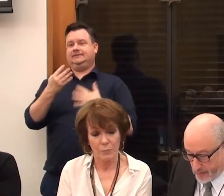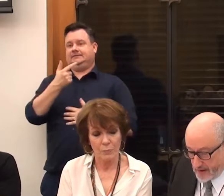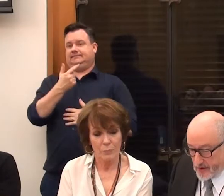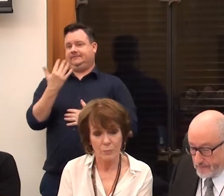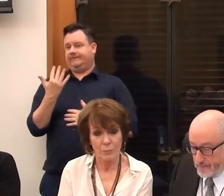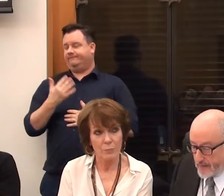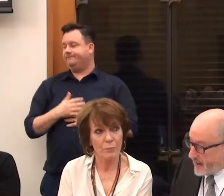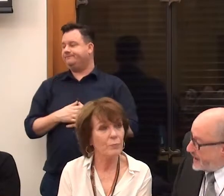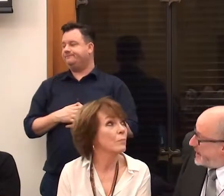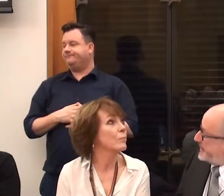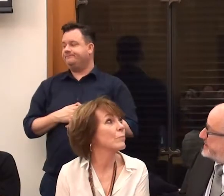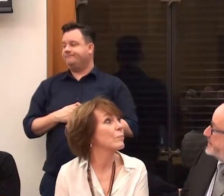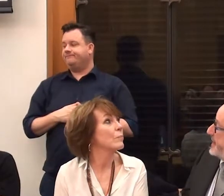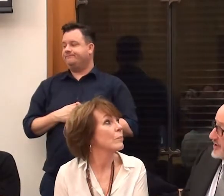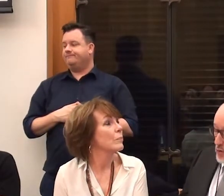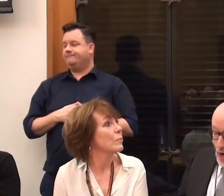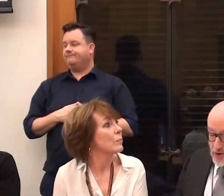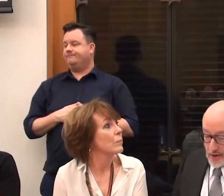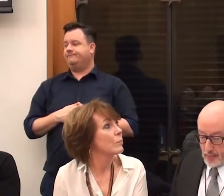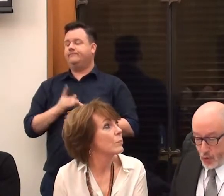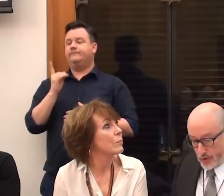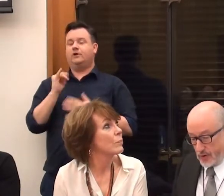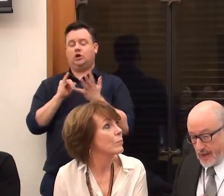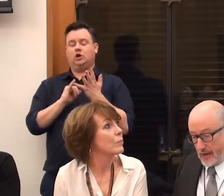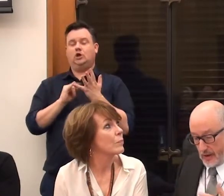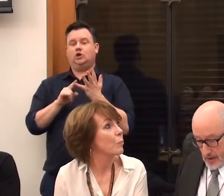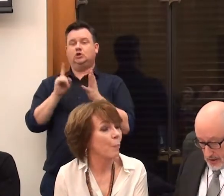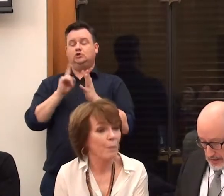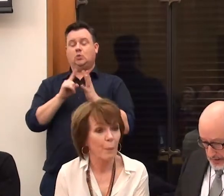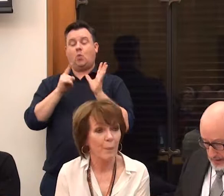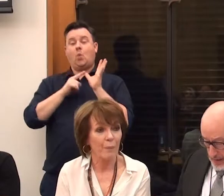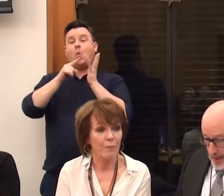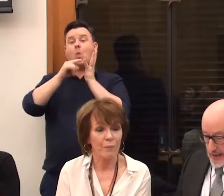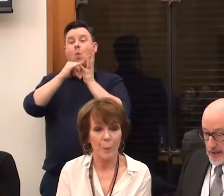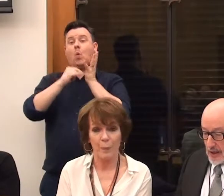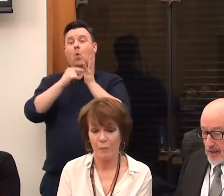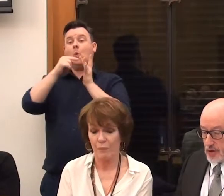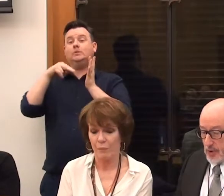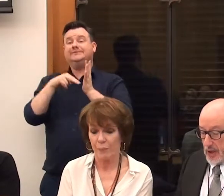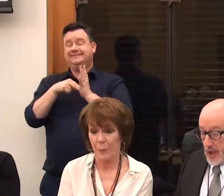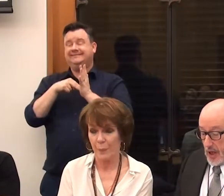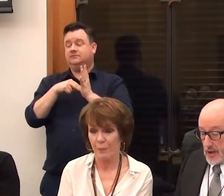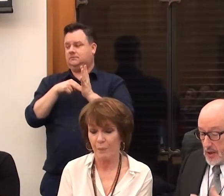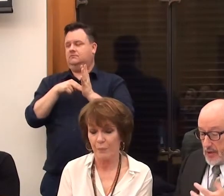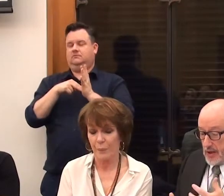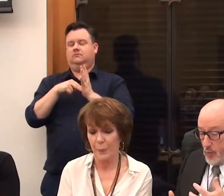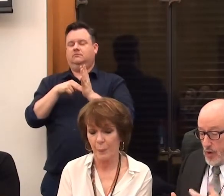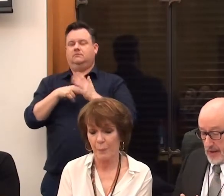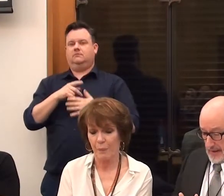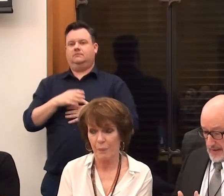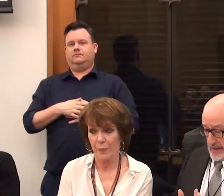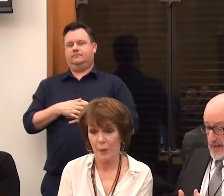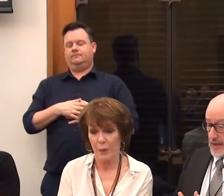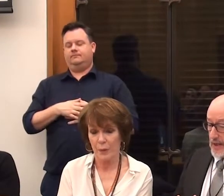Next, please. This is by Sue Austin Portal, again, in the NDACA collection. you know, the